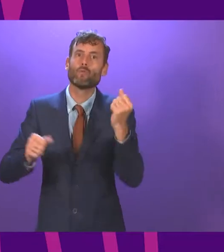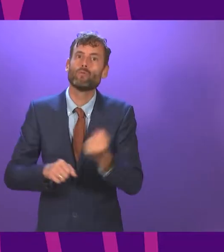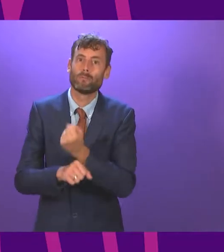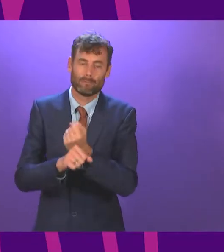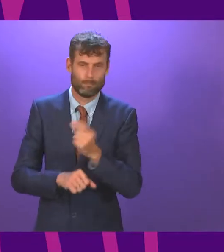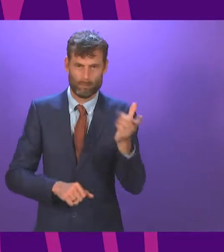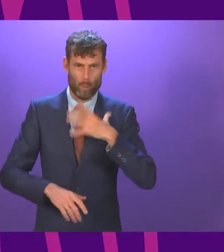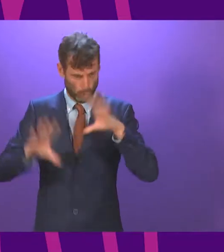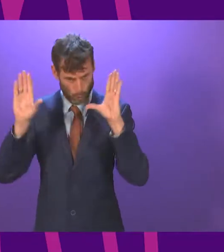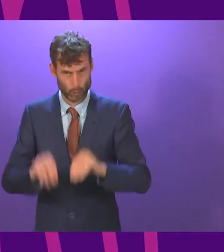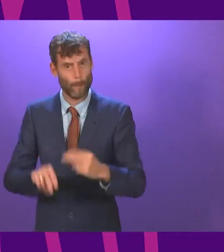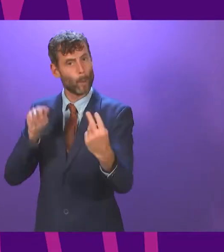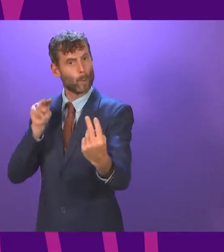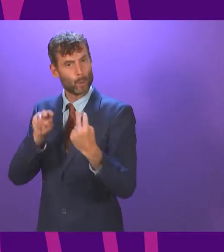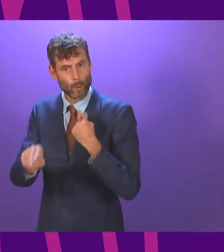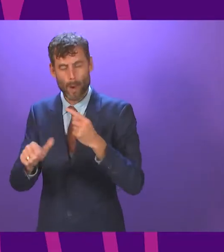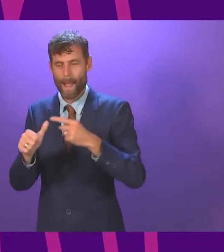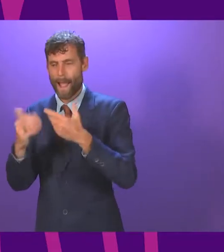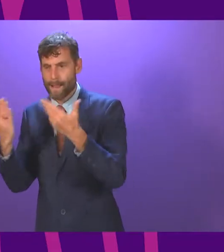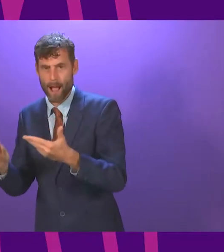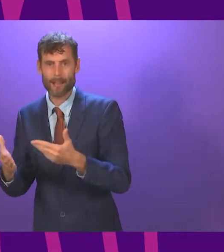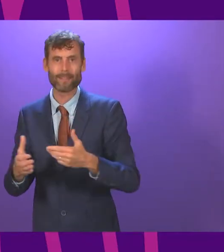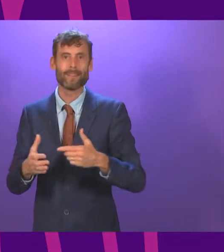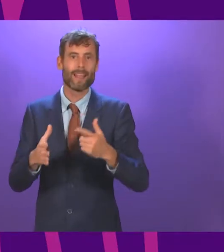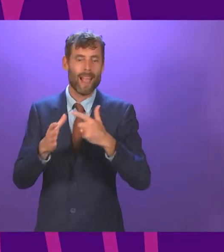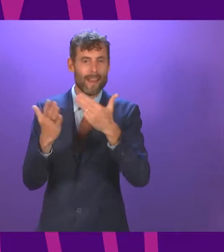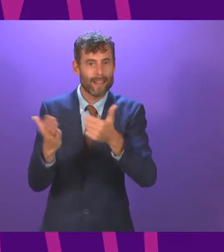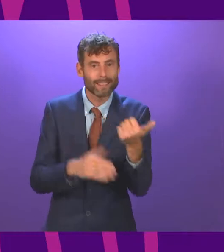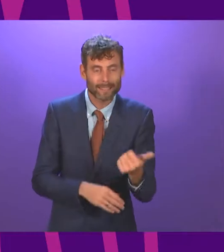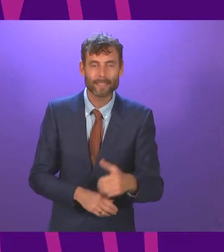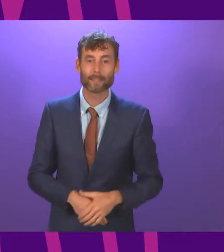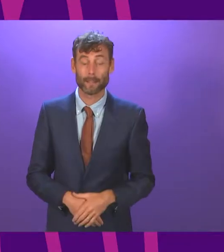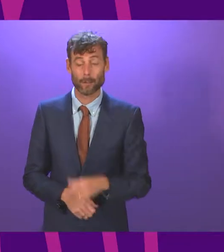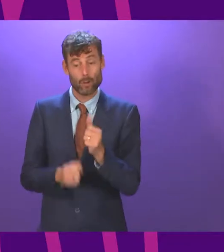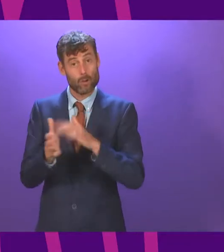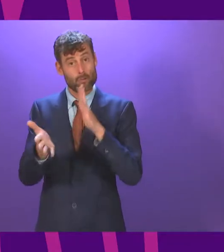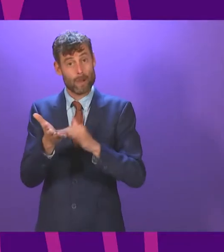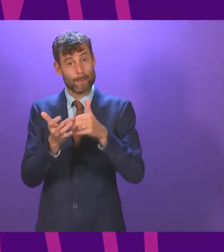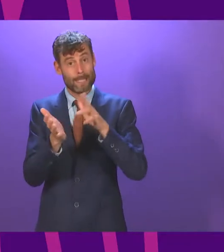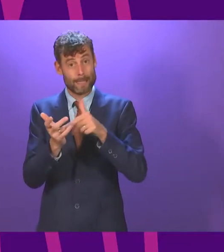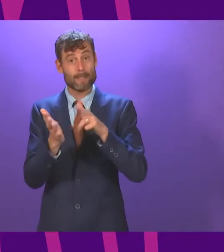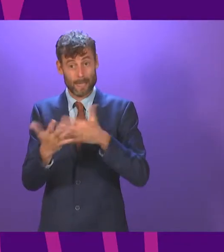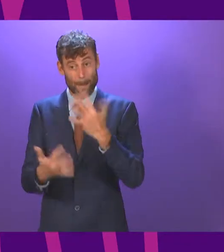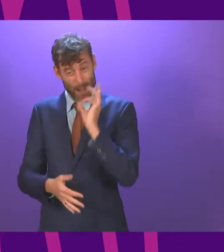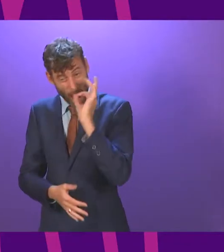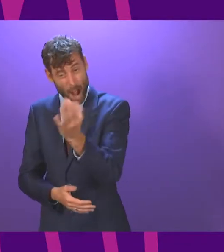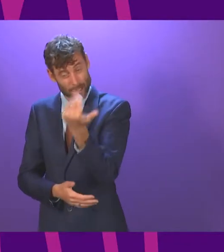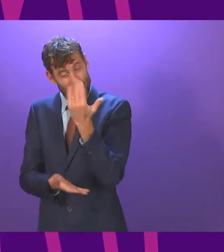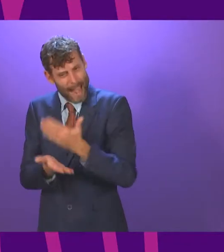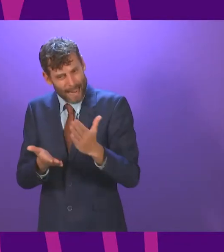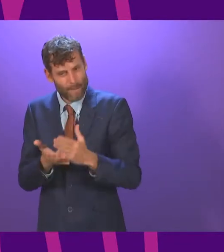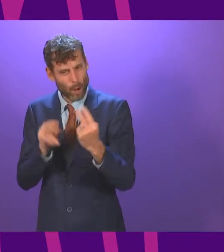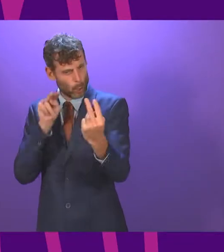A9 and the A96. And despite the best efforts of Graeme Simpson, we had no clarity from the First Minister on that question